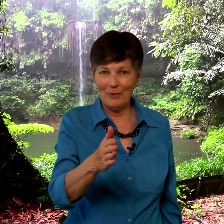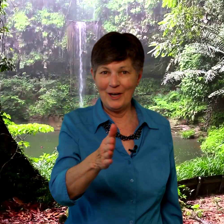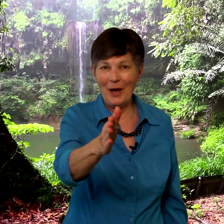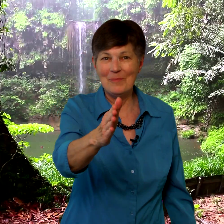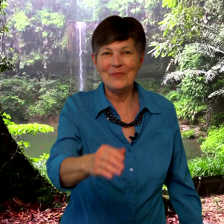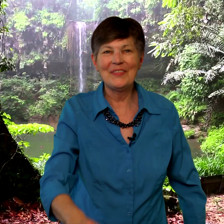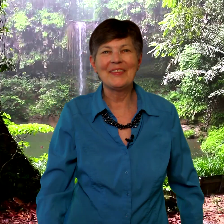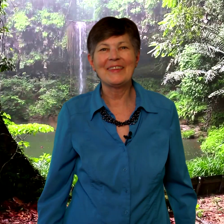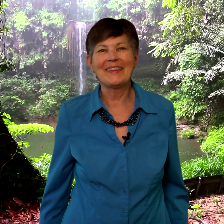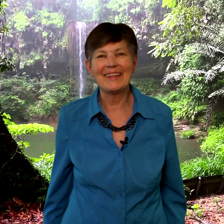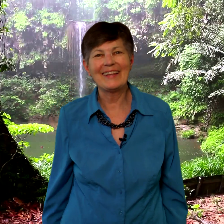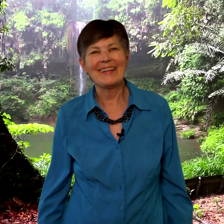clump.